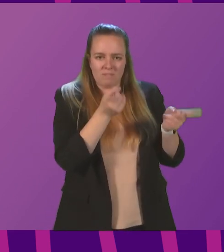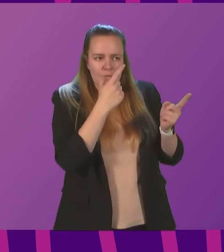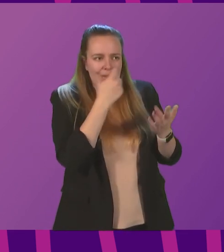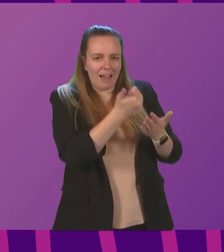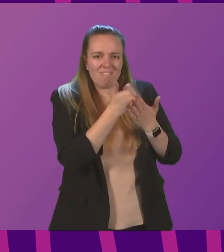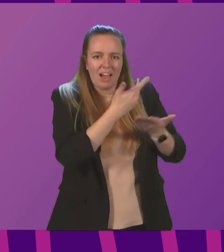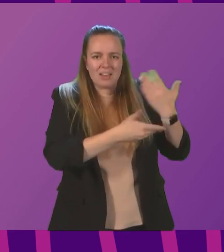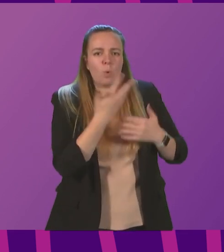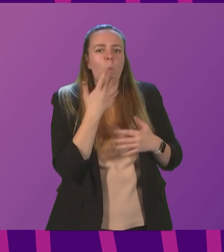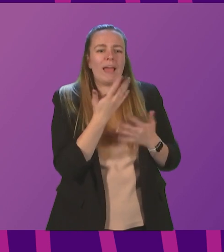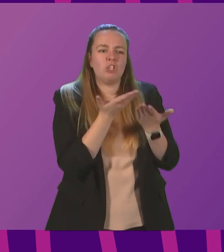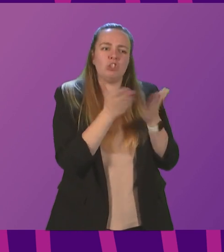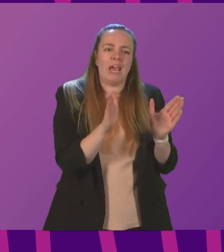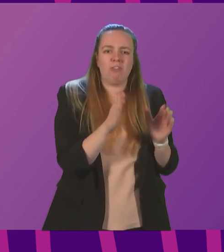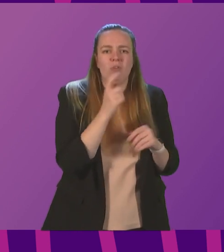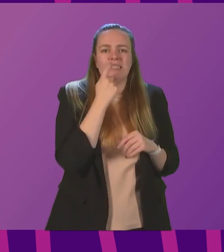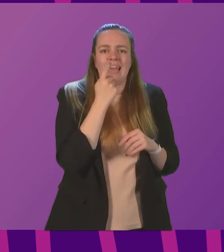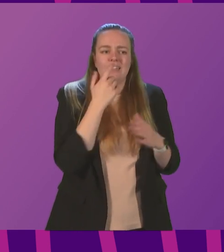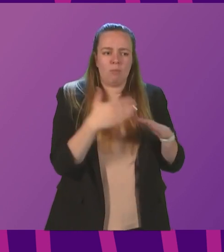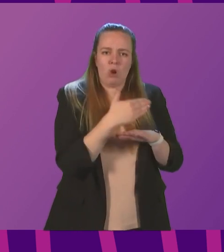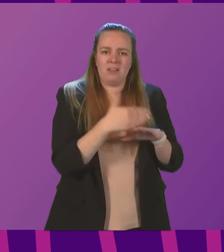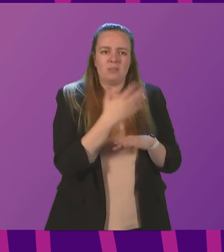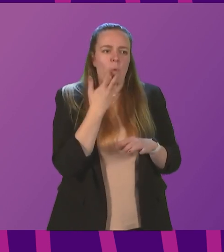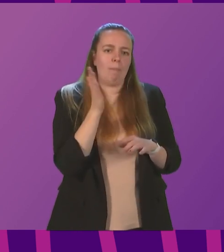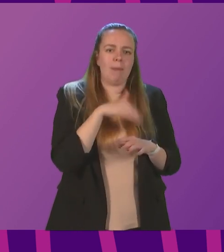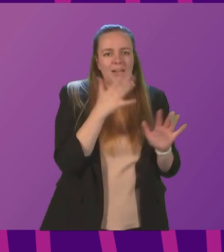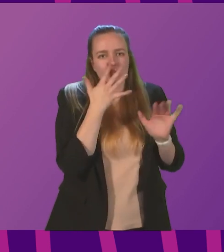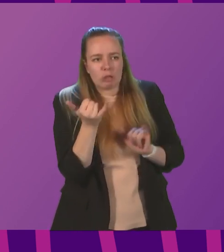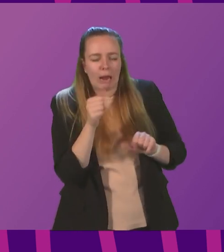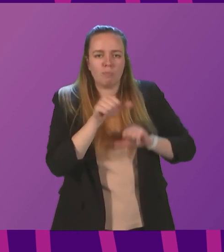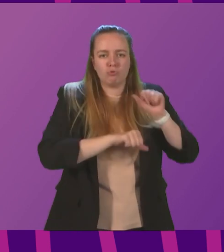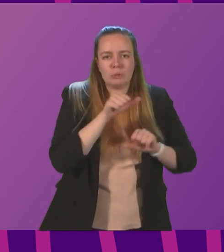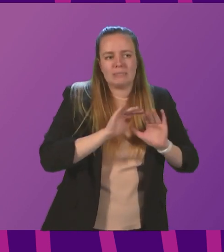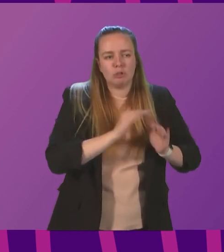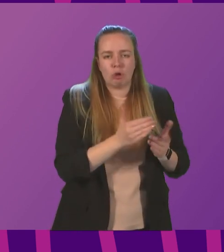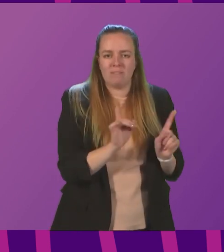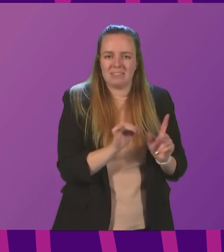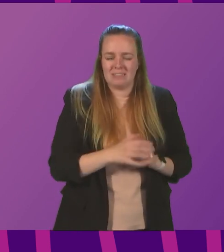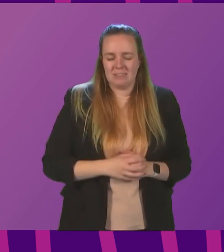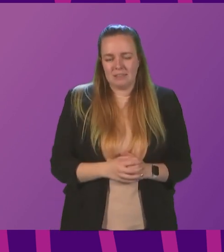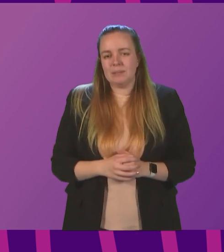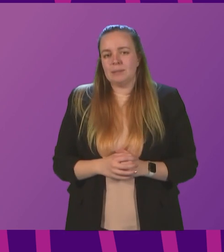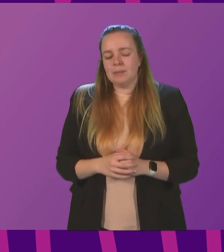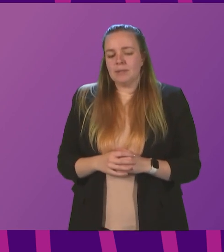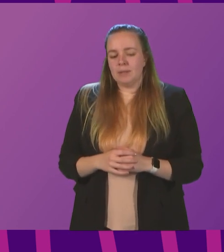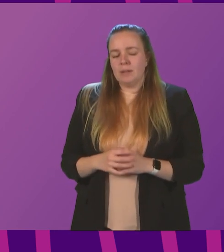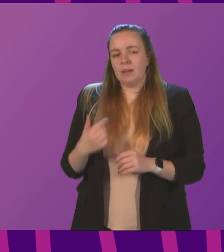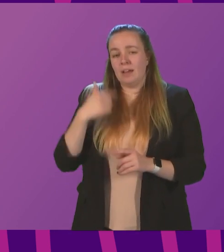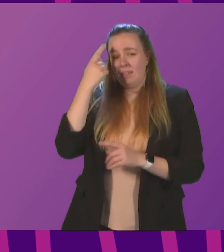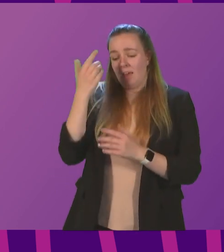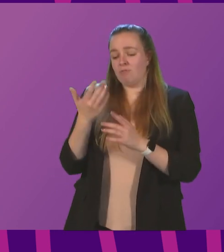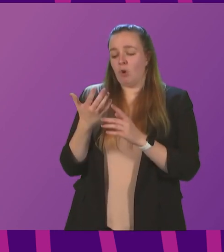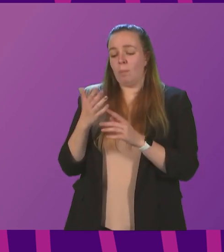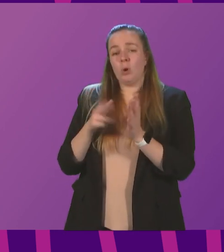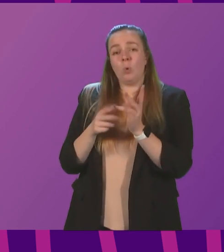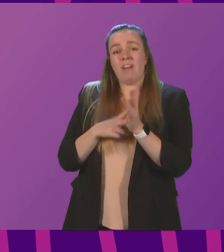advise when general dental practices will resume more routine services? The First Minister. Well, from I think early November